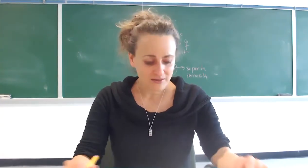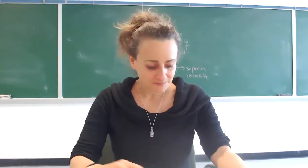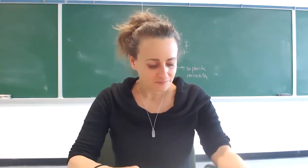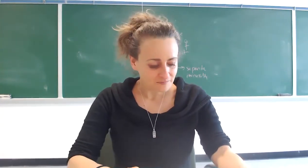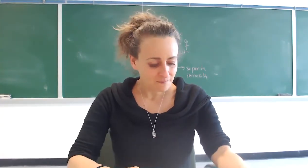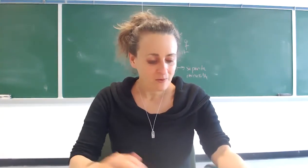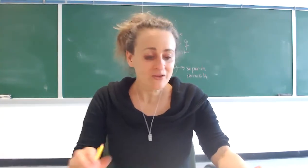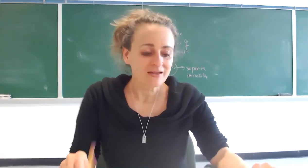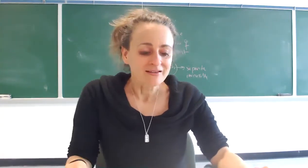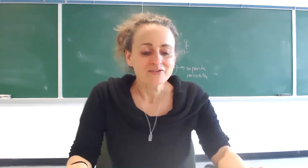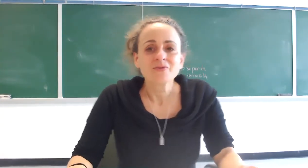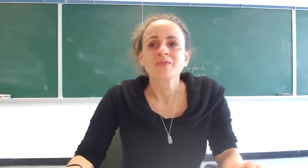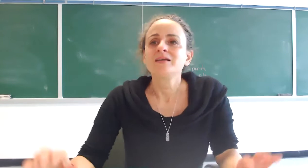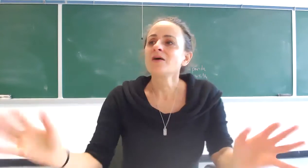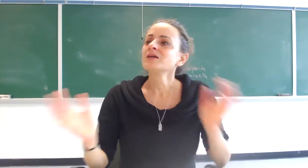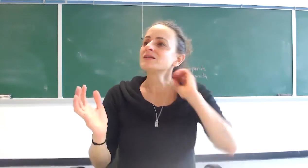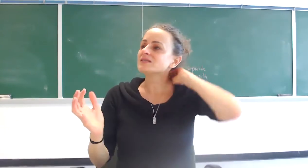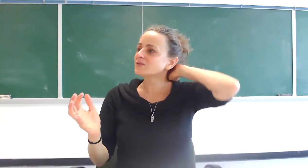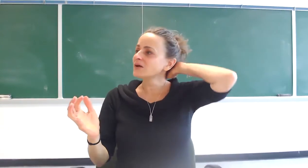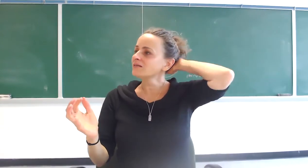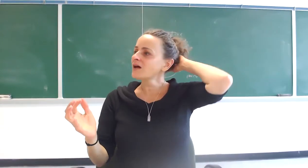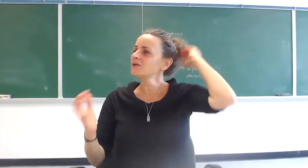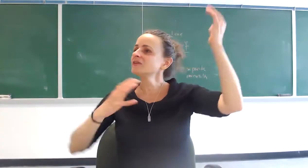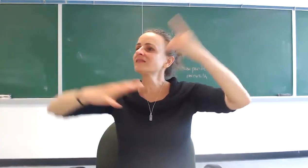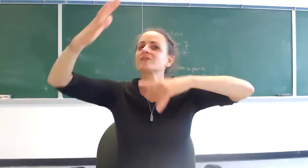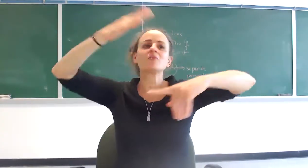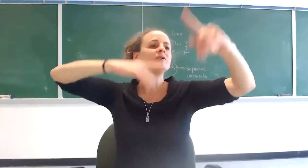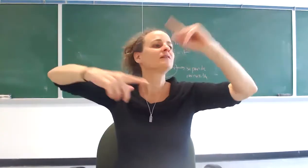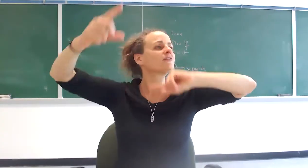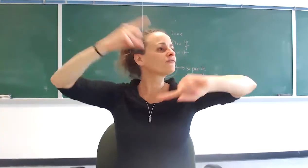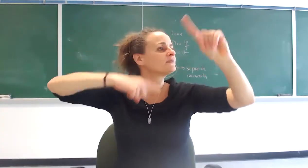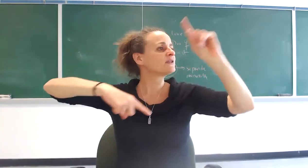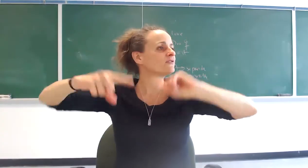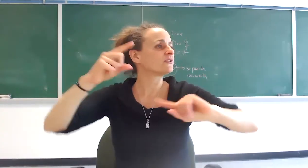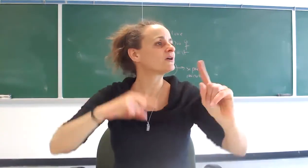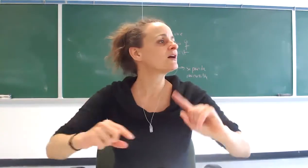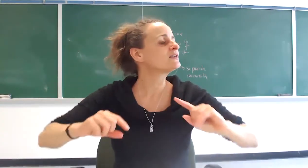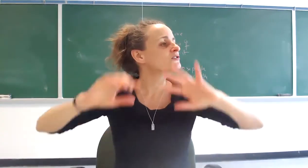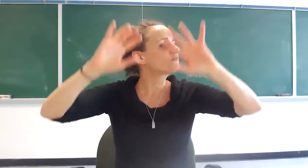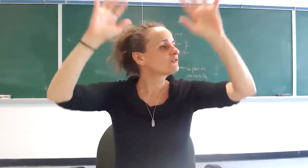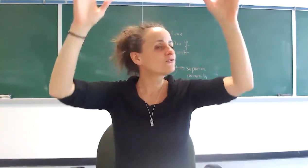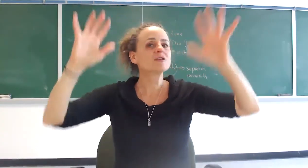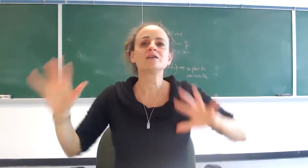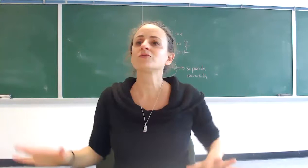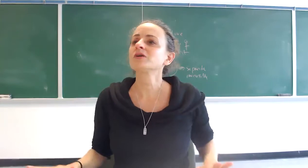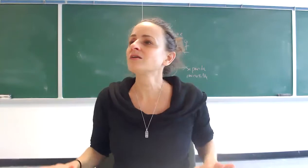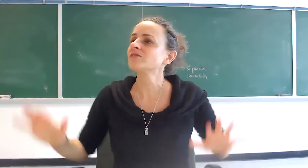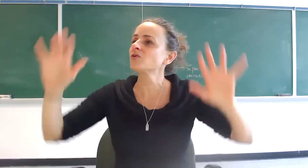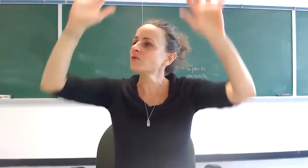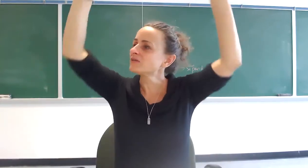okay so now we can see right how levinas has completely flipped everything like god is no more strong he's weak he's no more in the